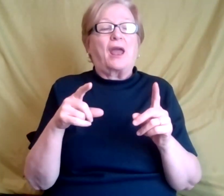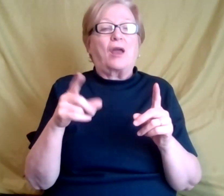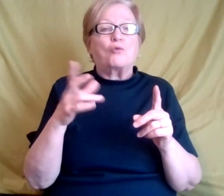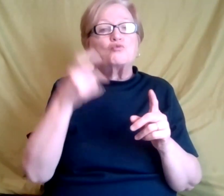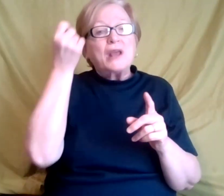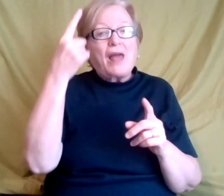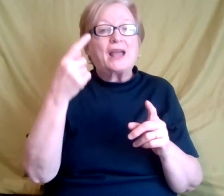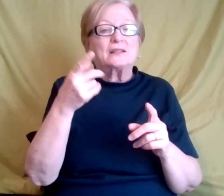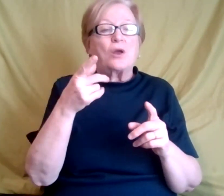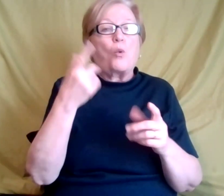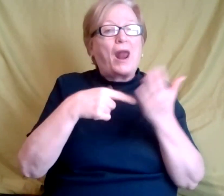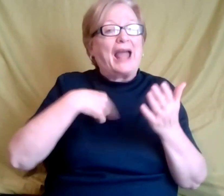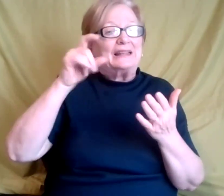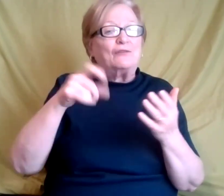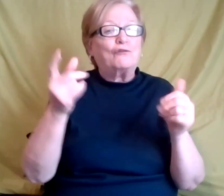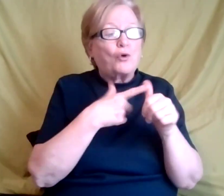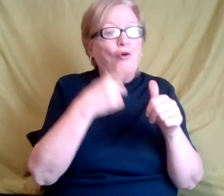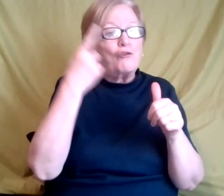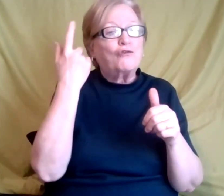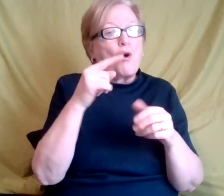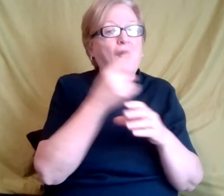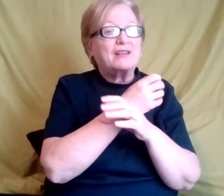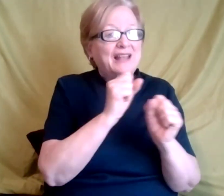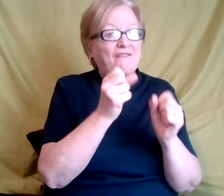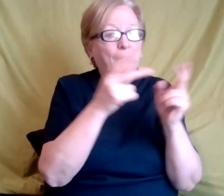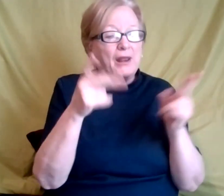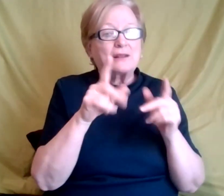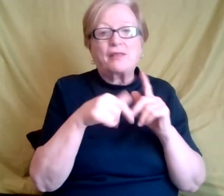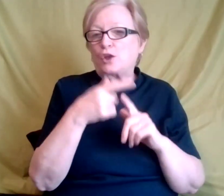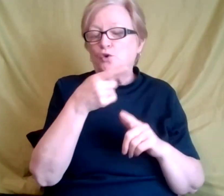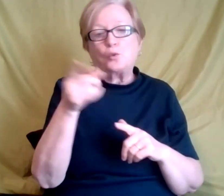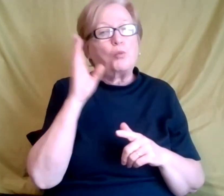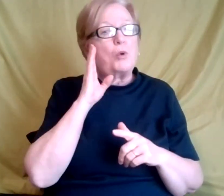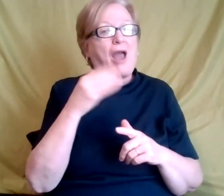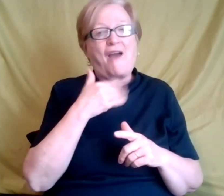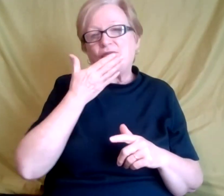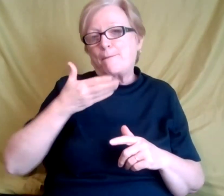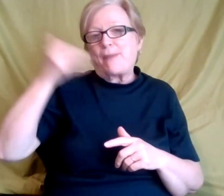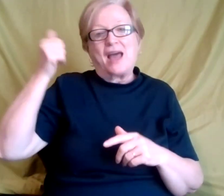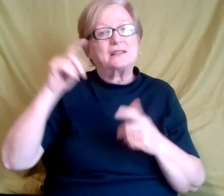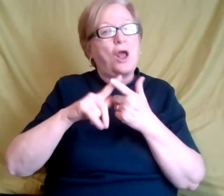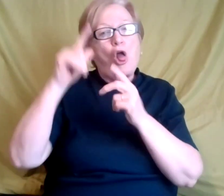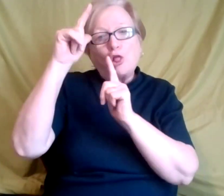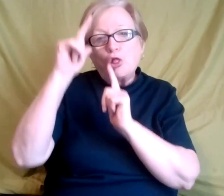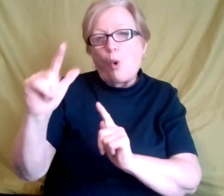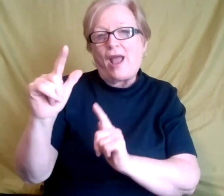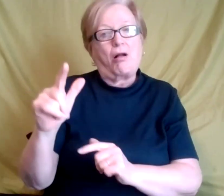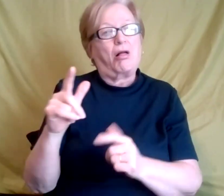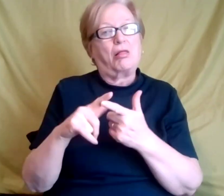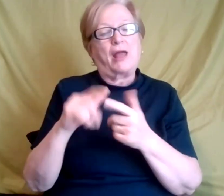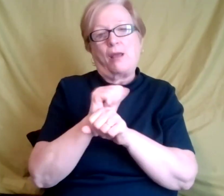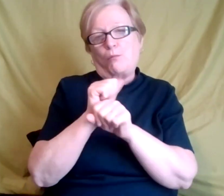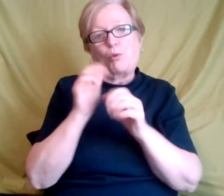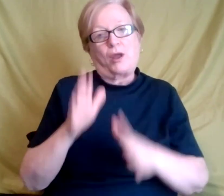thrive, you probably have the most loyal, the most loyal employees, uh, ever. So